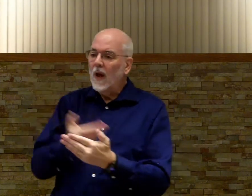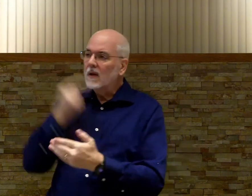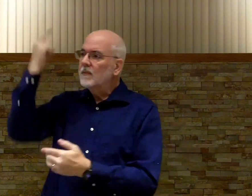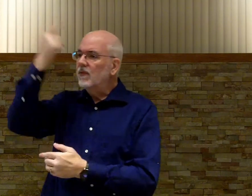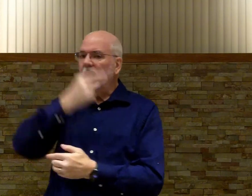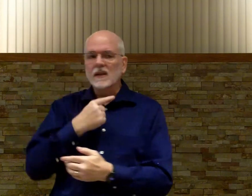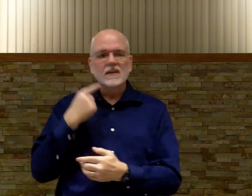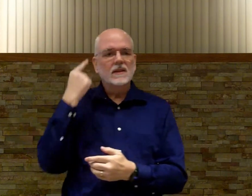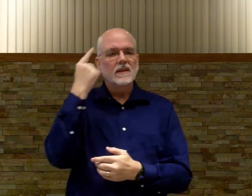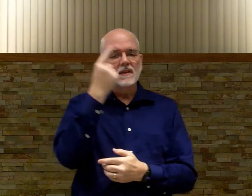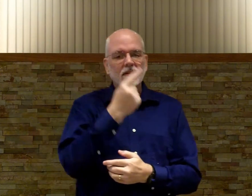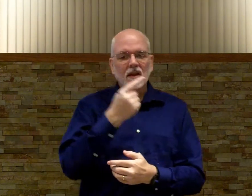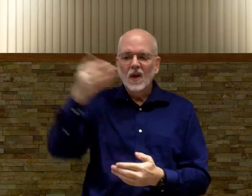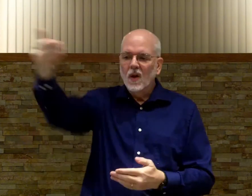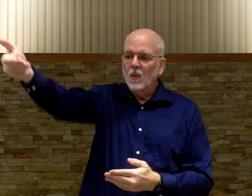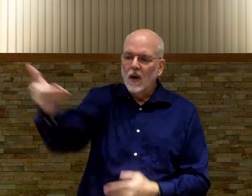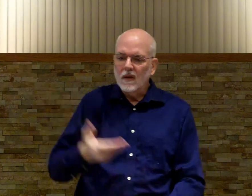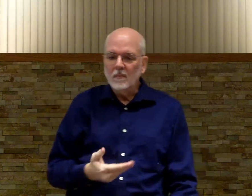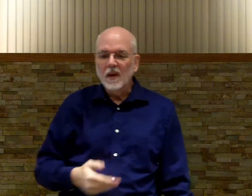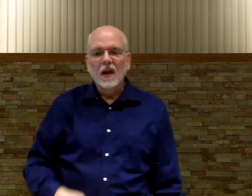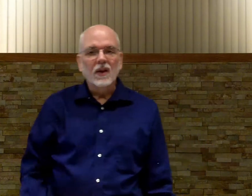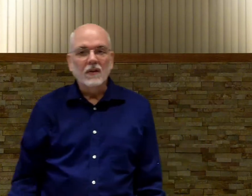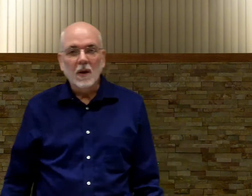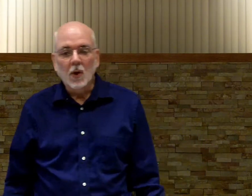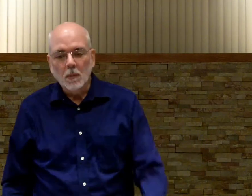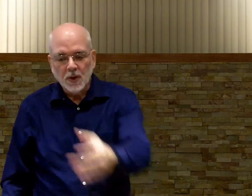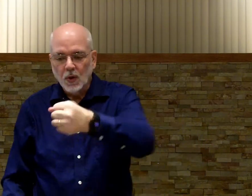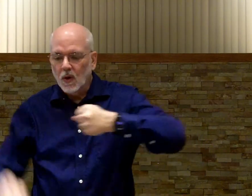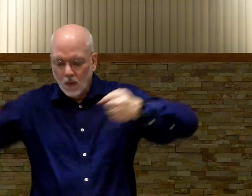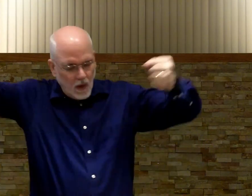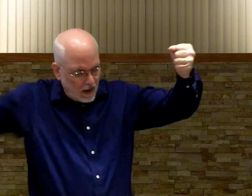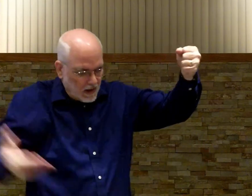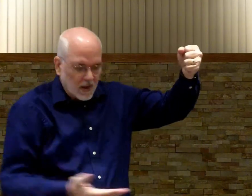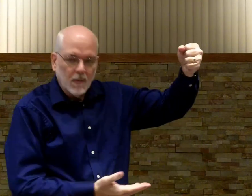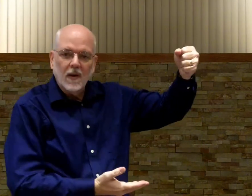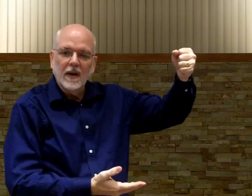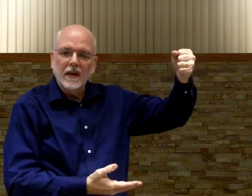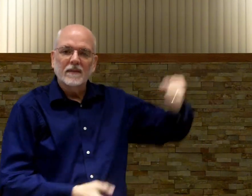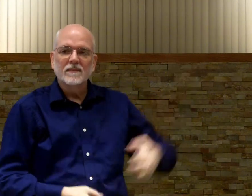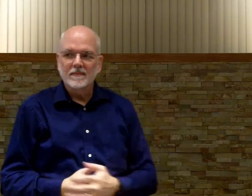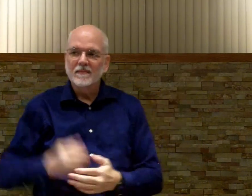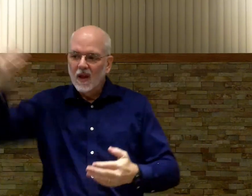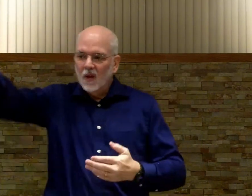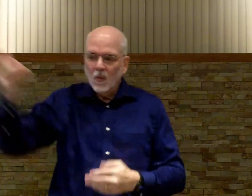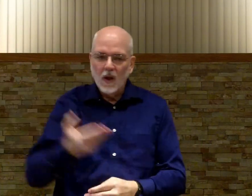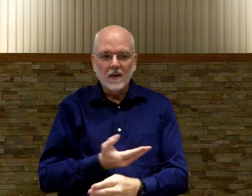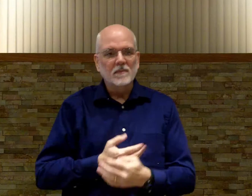welcome face welcome you someone open the door welcome come on in welcome